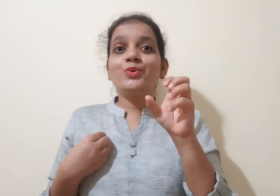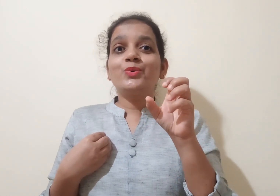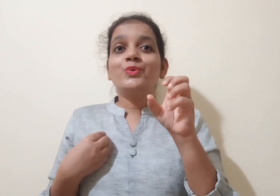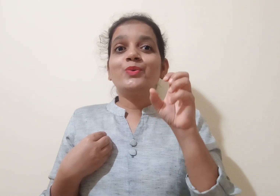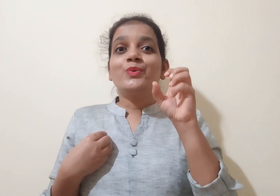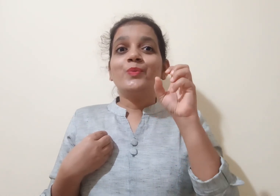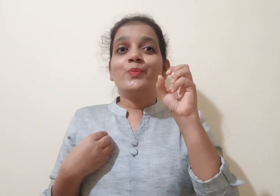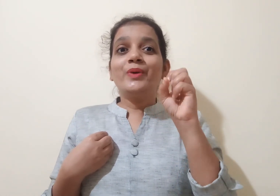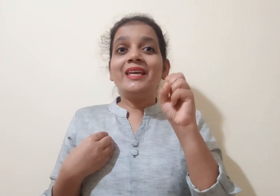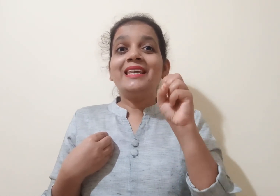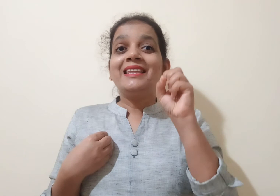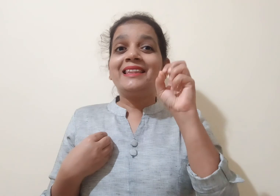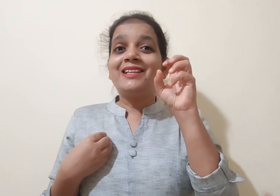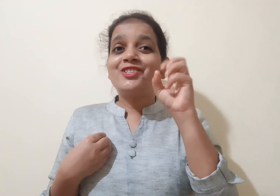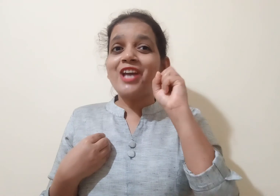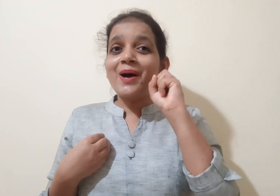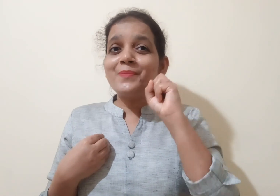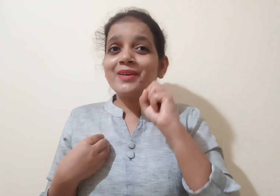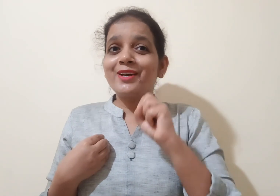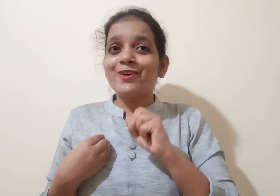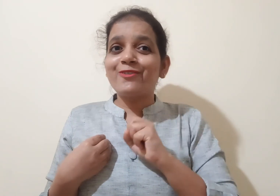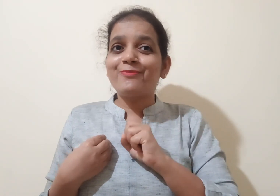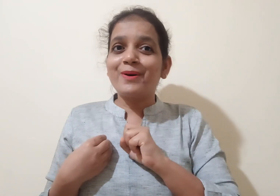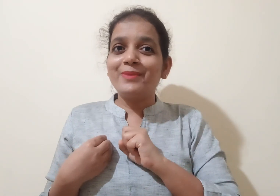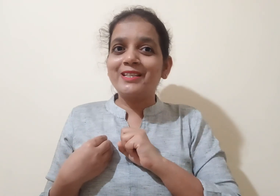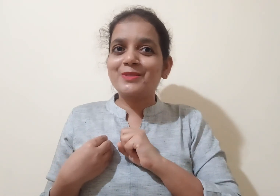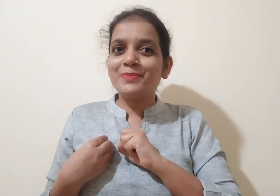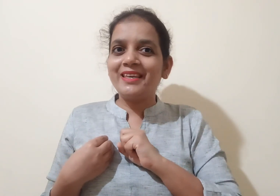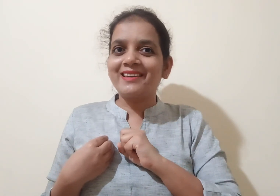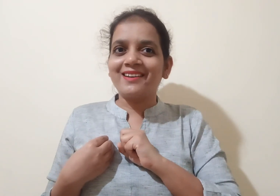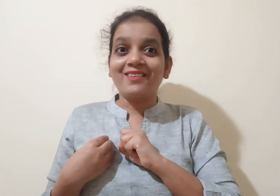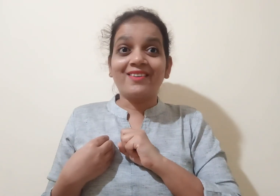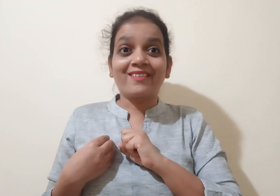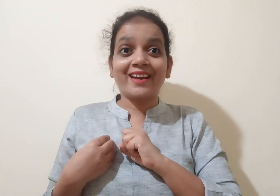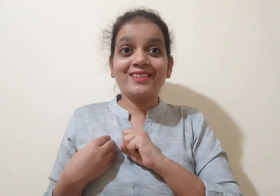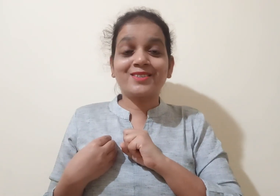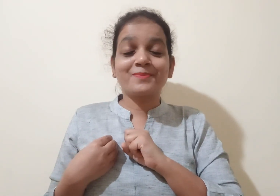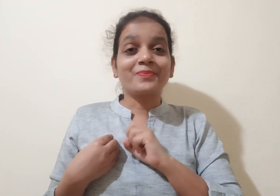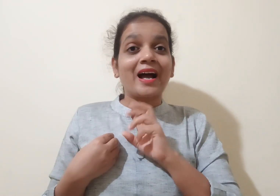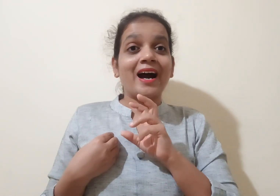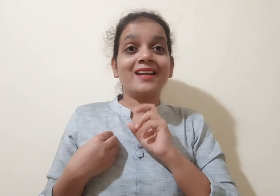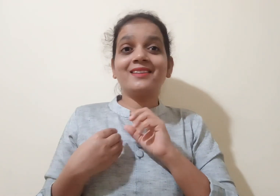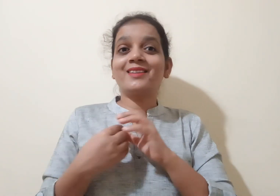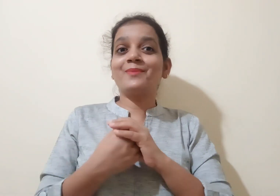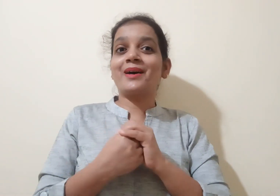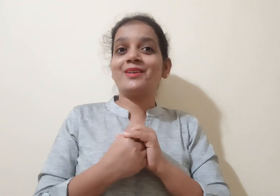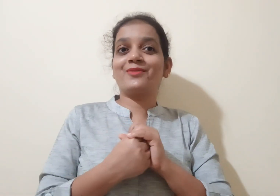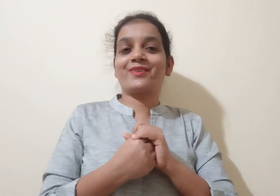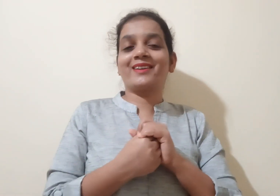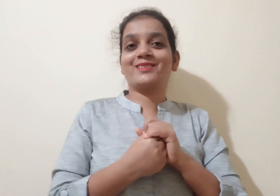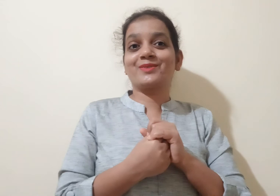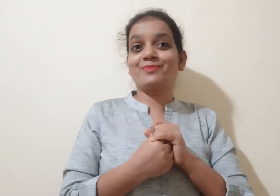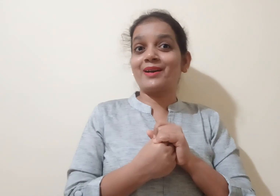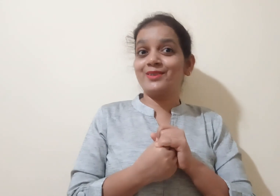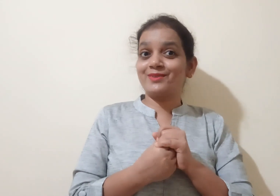be the champion of public speaking, right? Another thing, my dear friends, my dear,